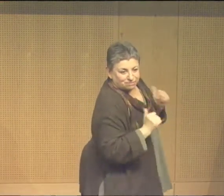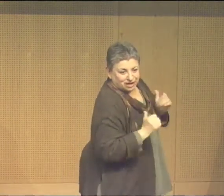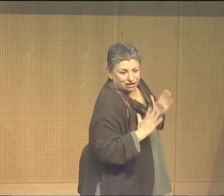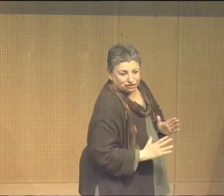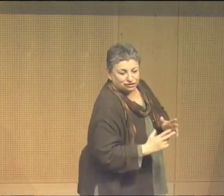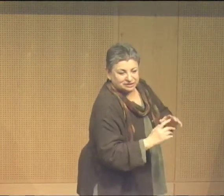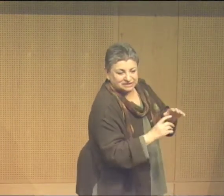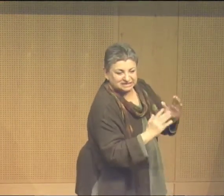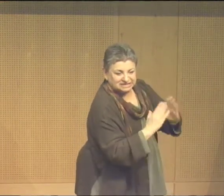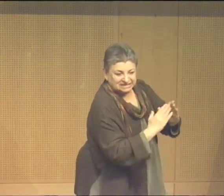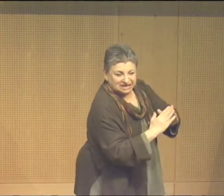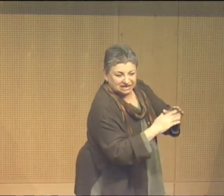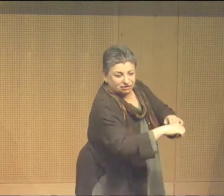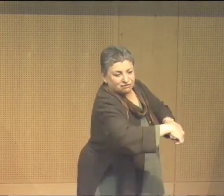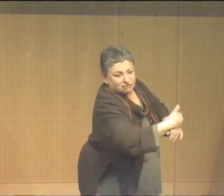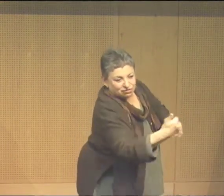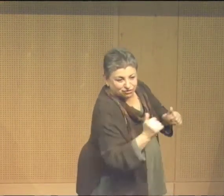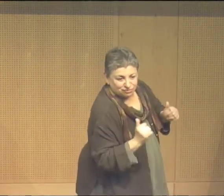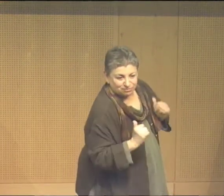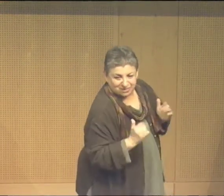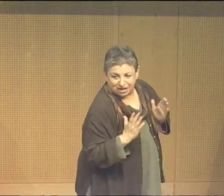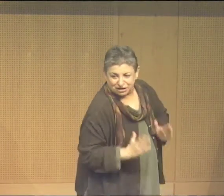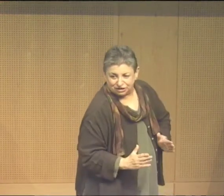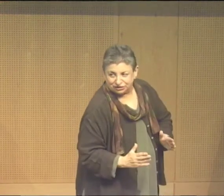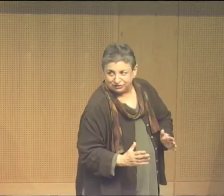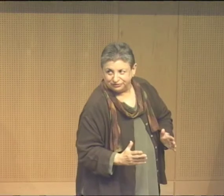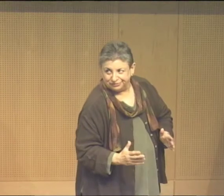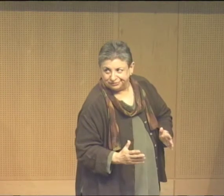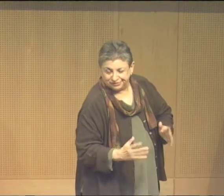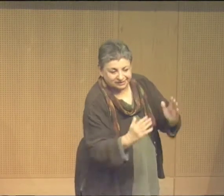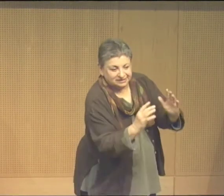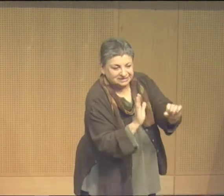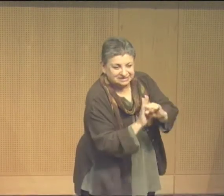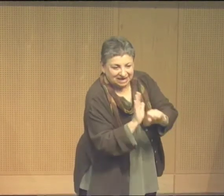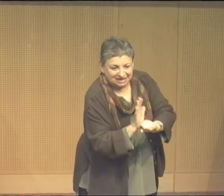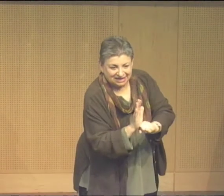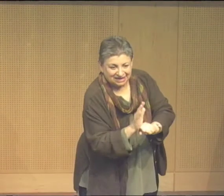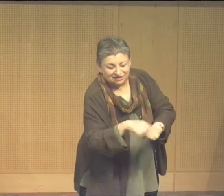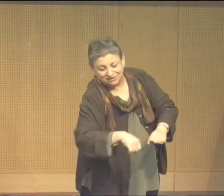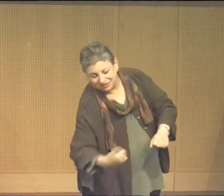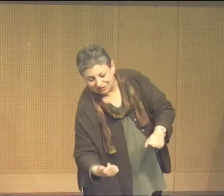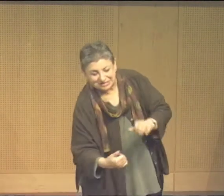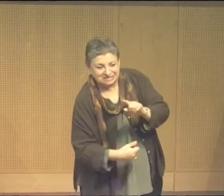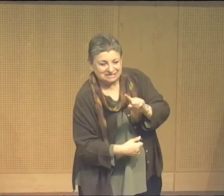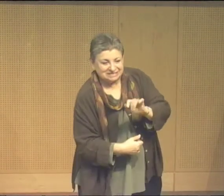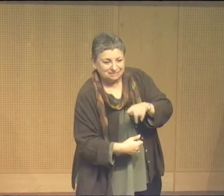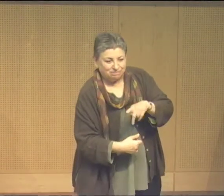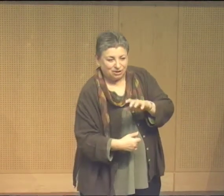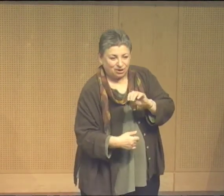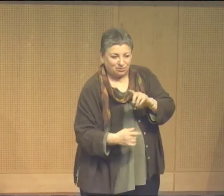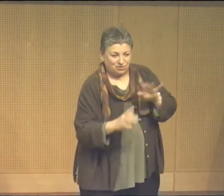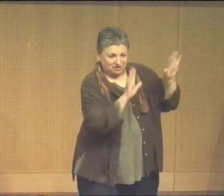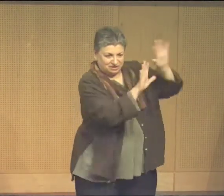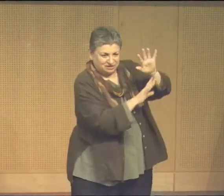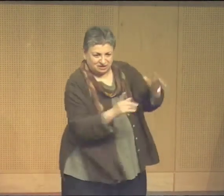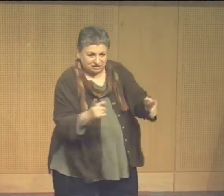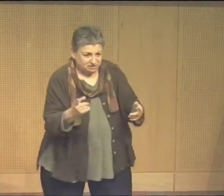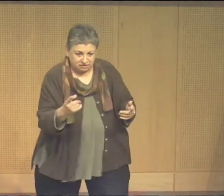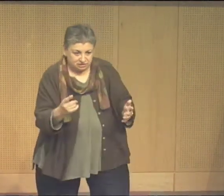I know. ...a along the way had to figure it out. First it would get to the city, then it would go to the county, to the county district,